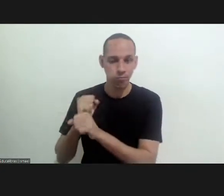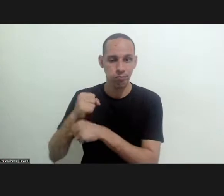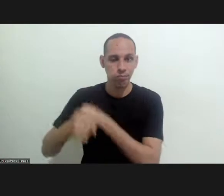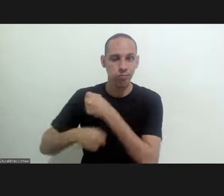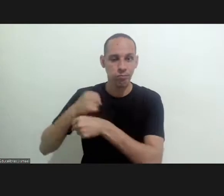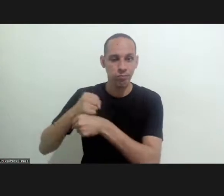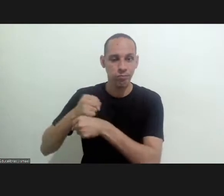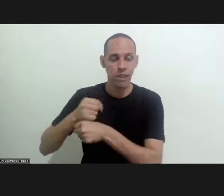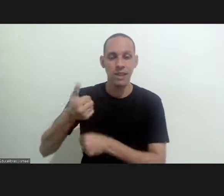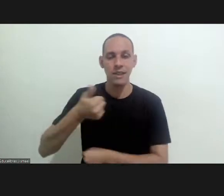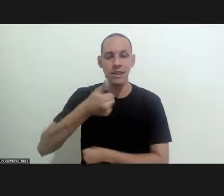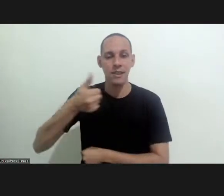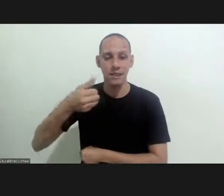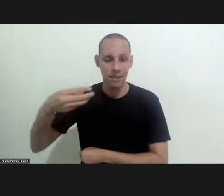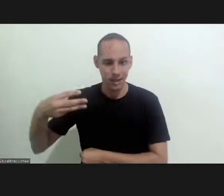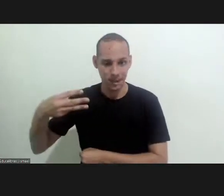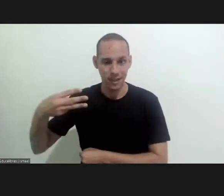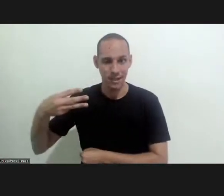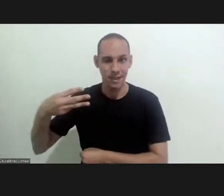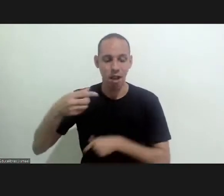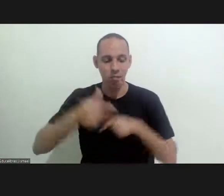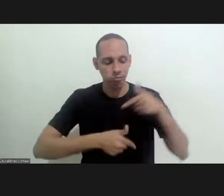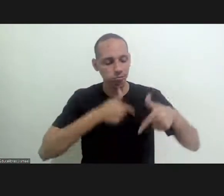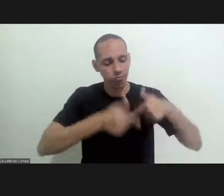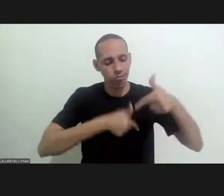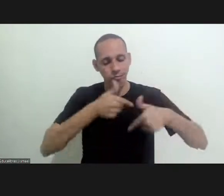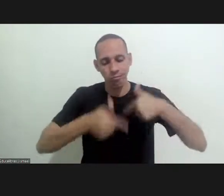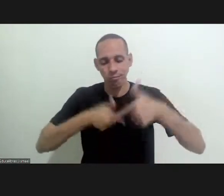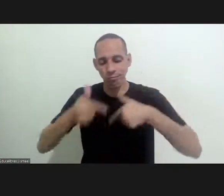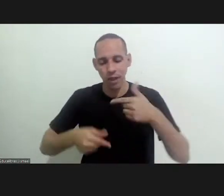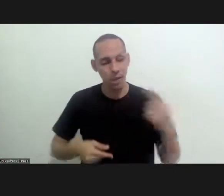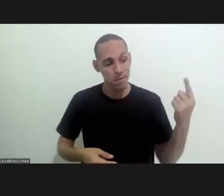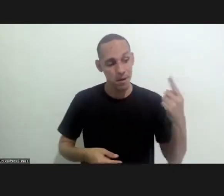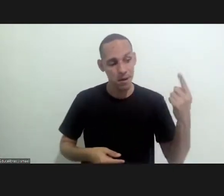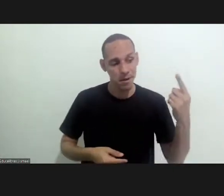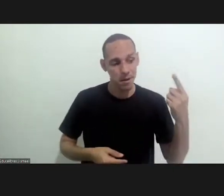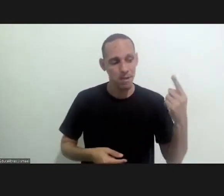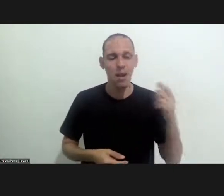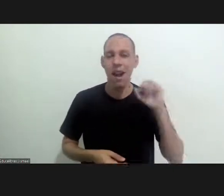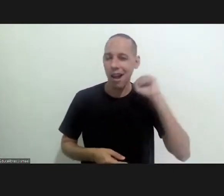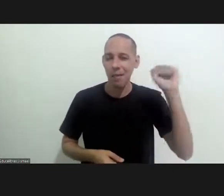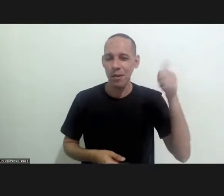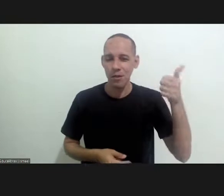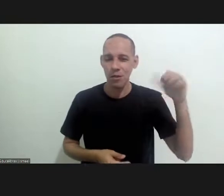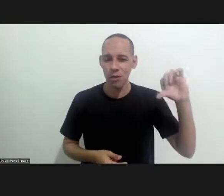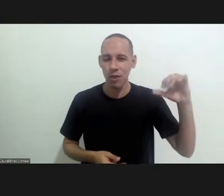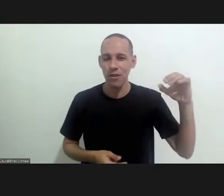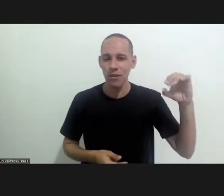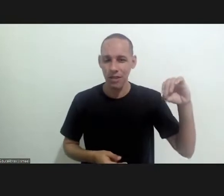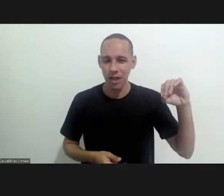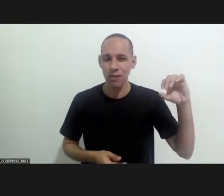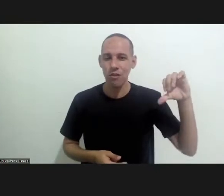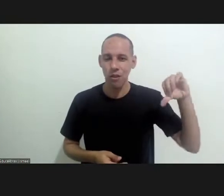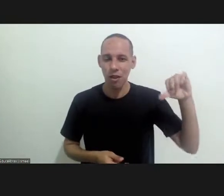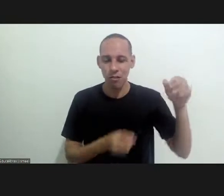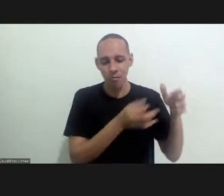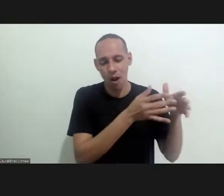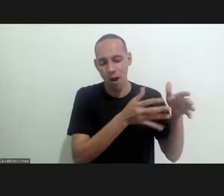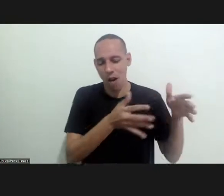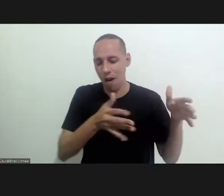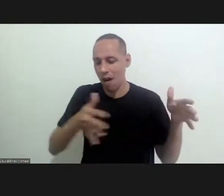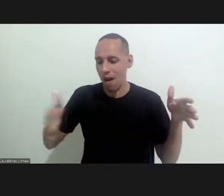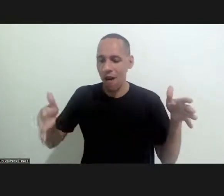during these 113 years of operation so let's consider not exactly in april of 09